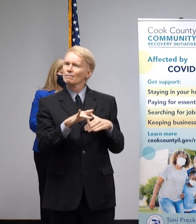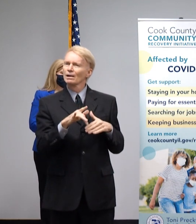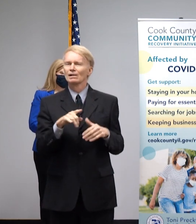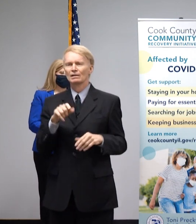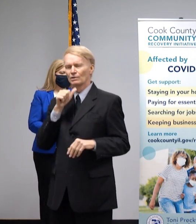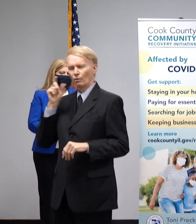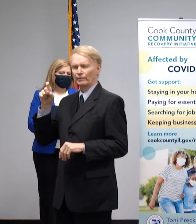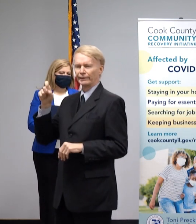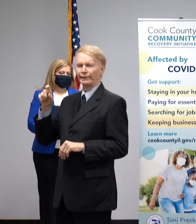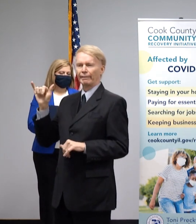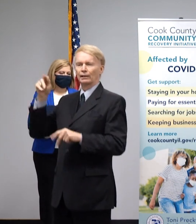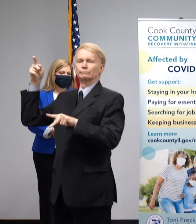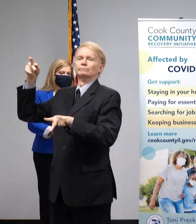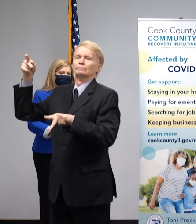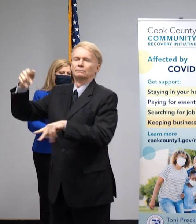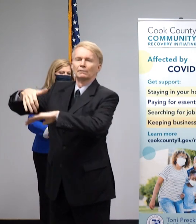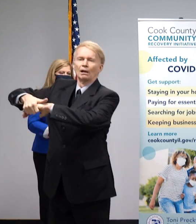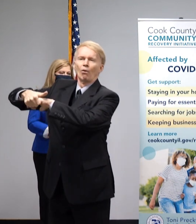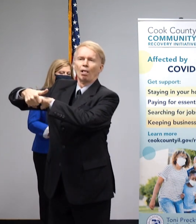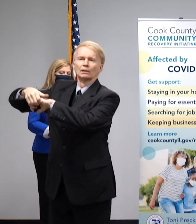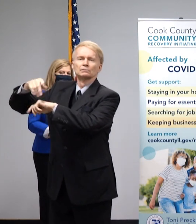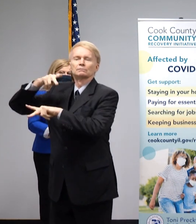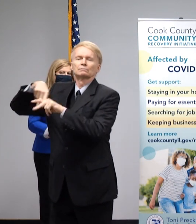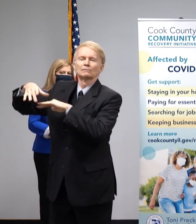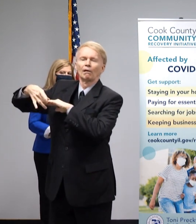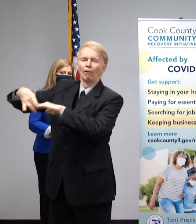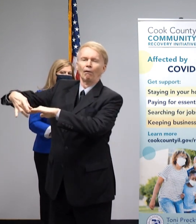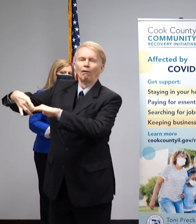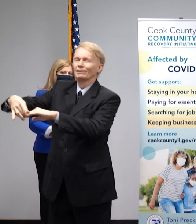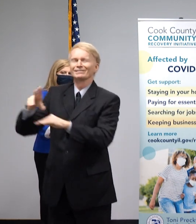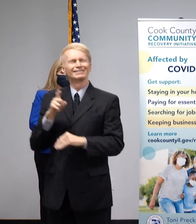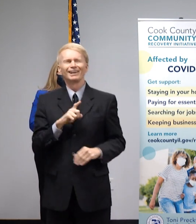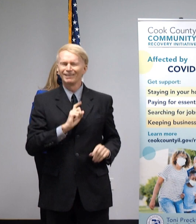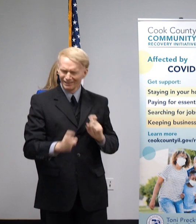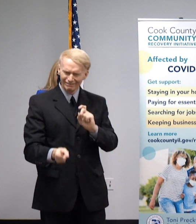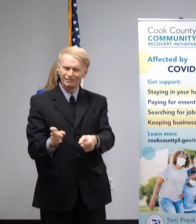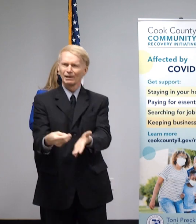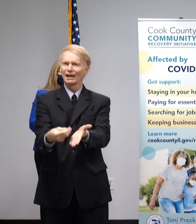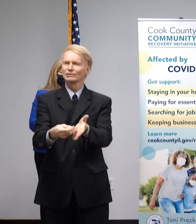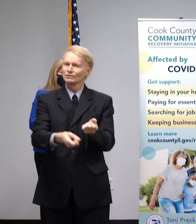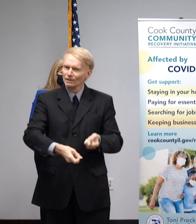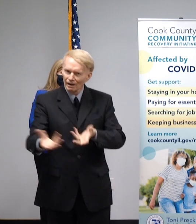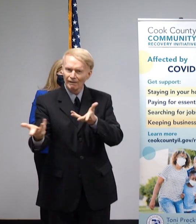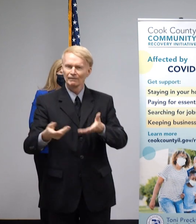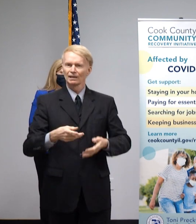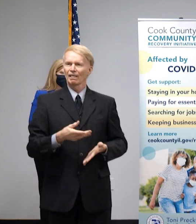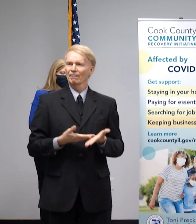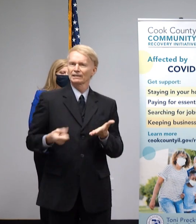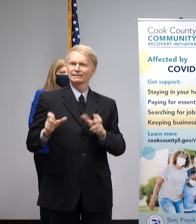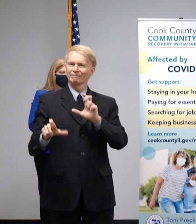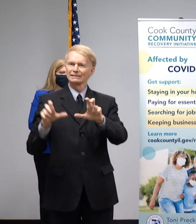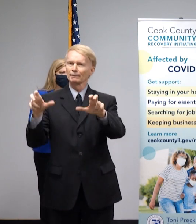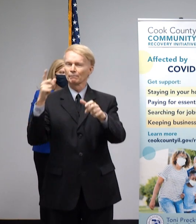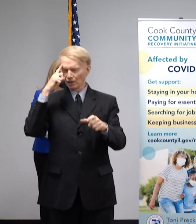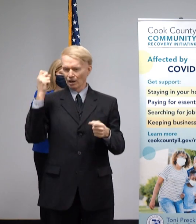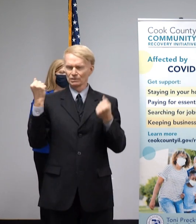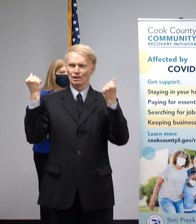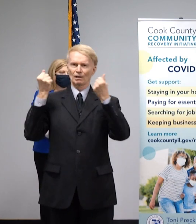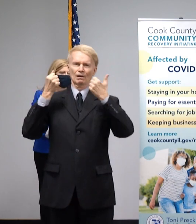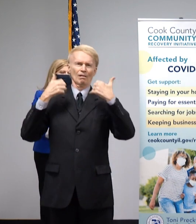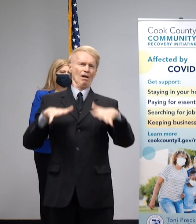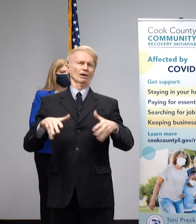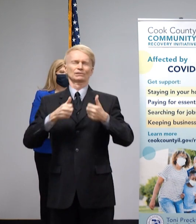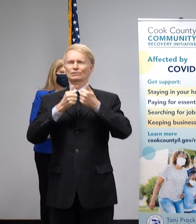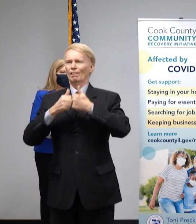handholding. What they need is cash. What they need is investment. What they need is to have the things that they lost because of this horrible